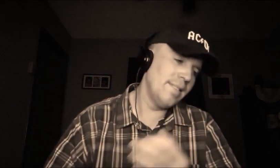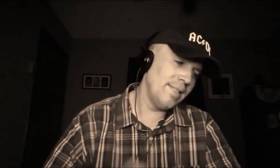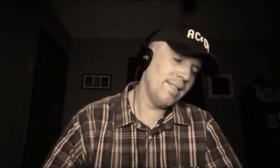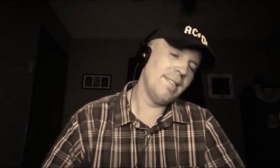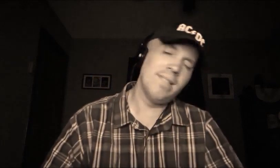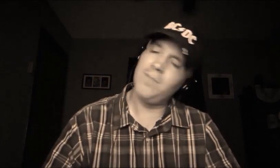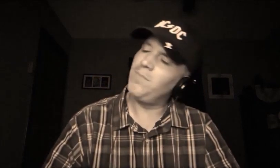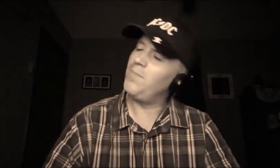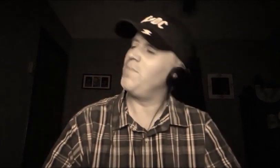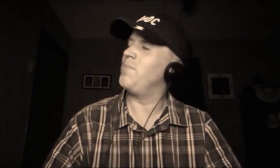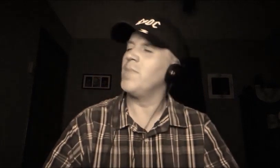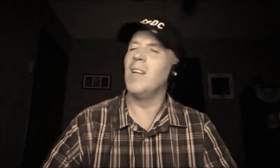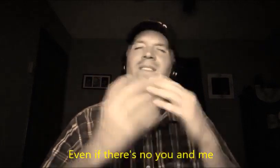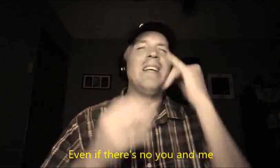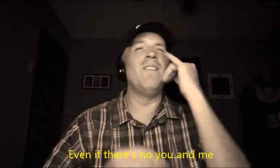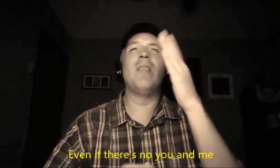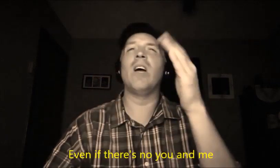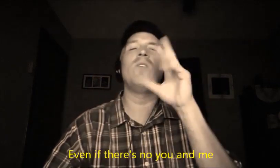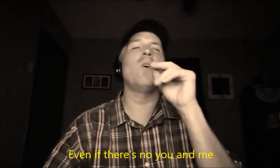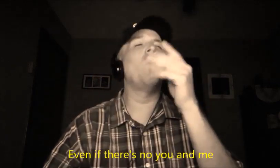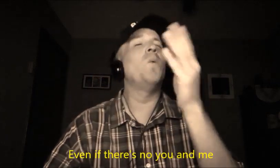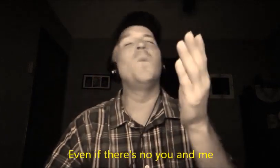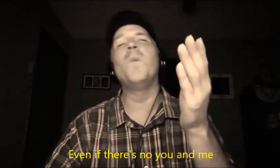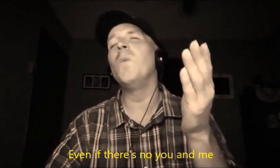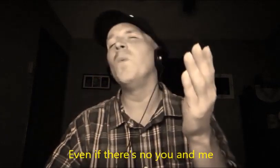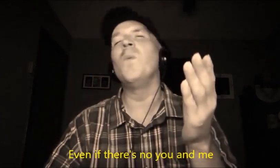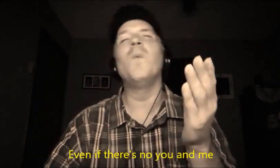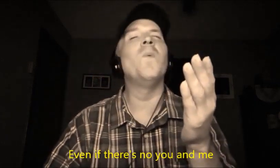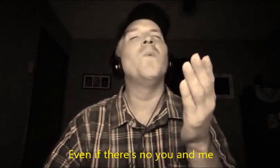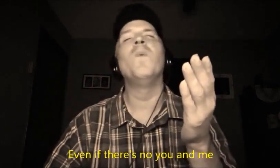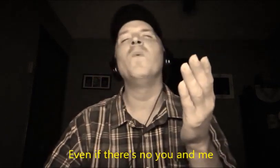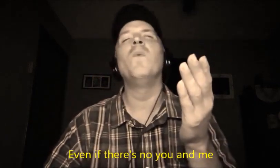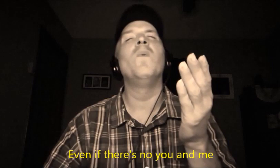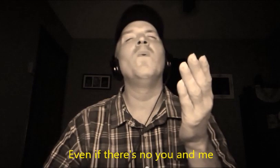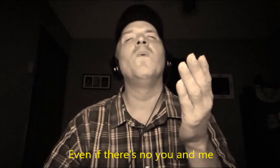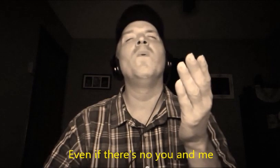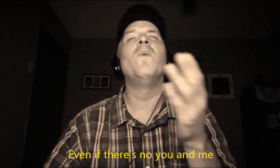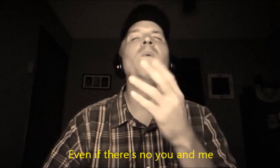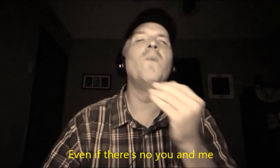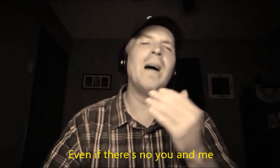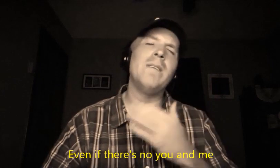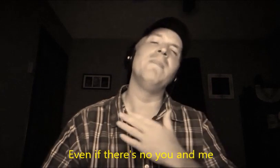Even if there's no you and me